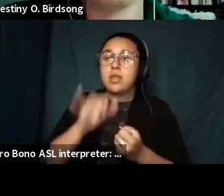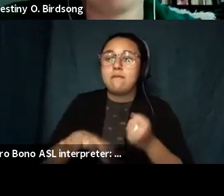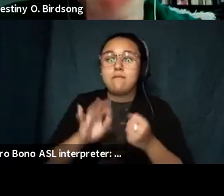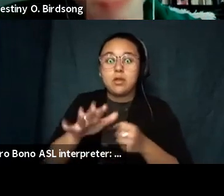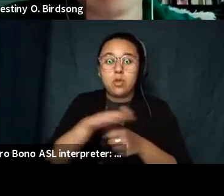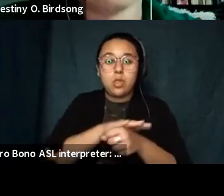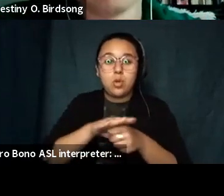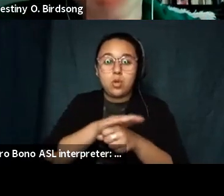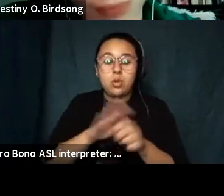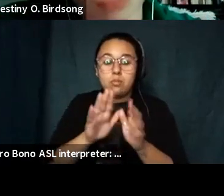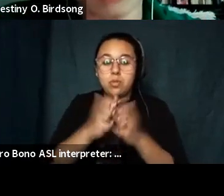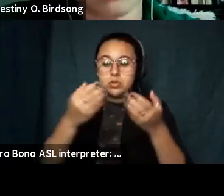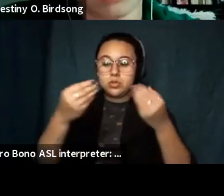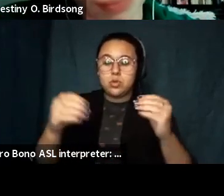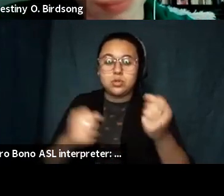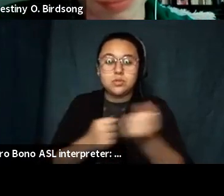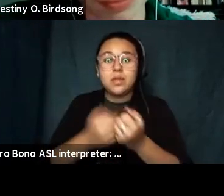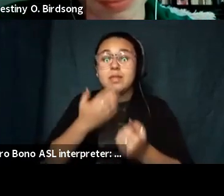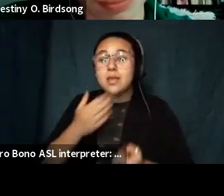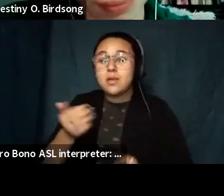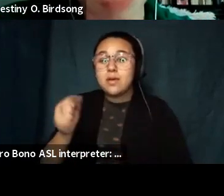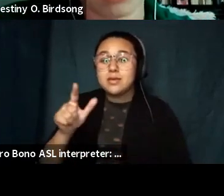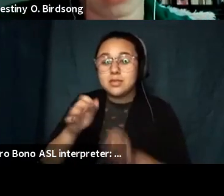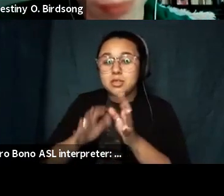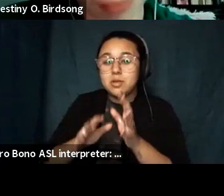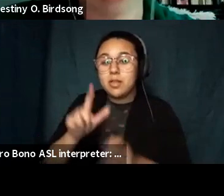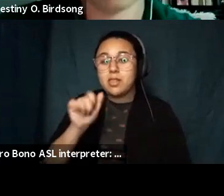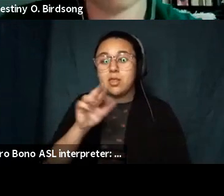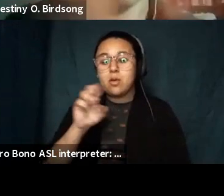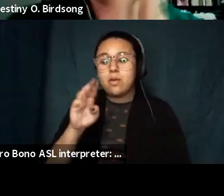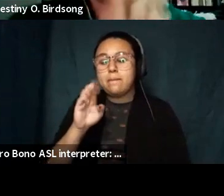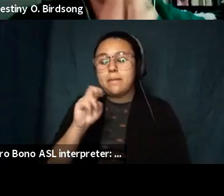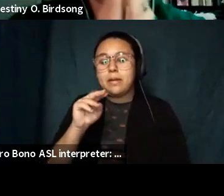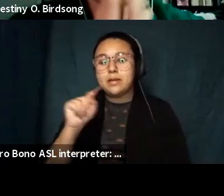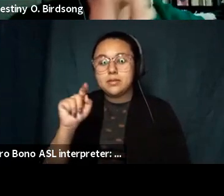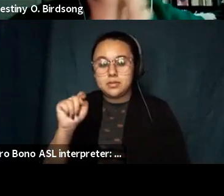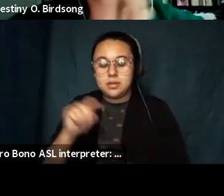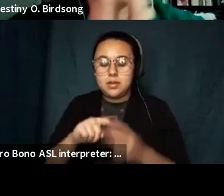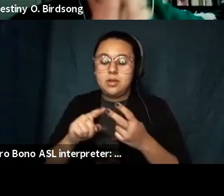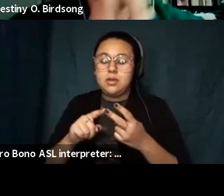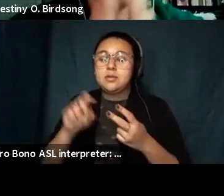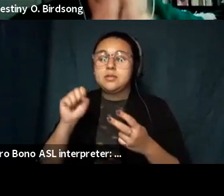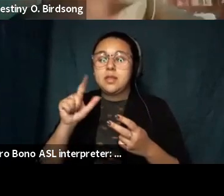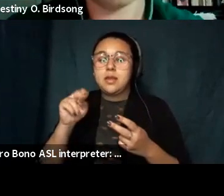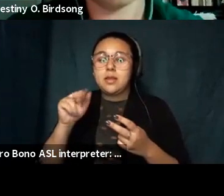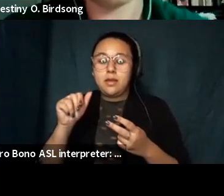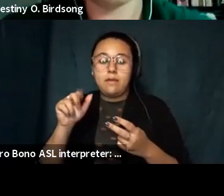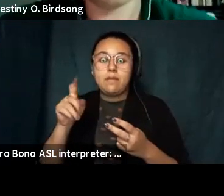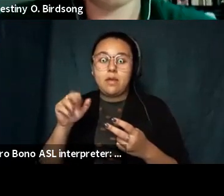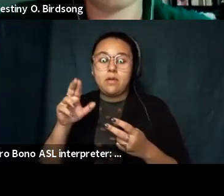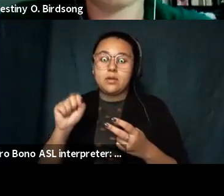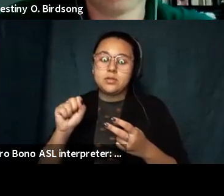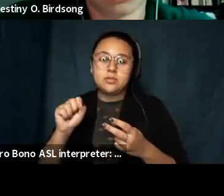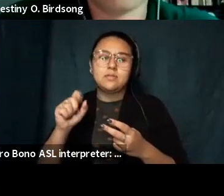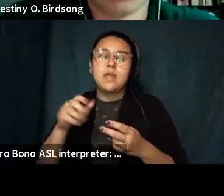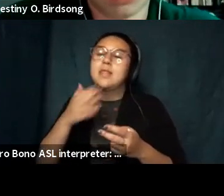important thanks to our asl interpreters lori bennett and selena flowers and to pro bono asl for helping us make tonight's event more